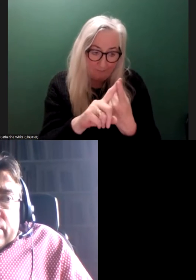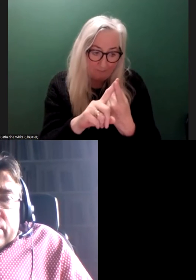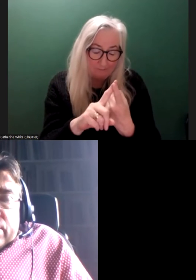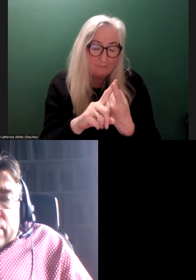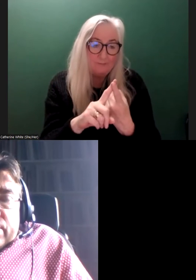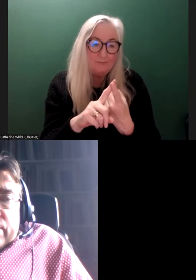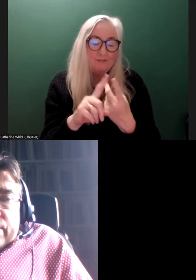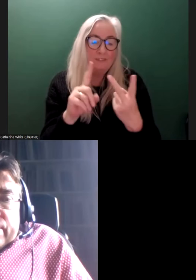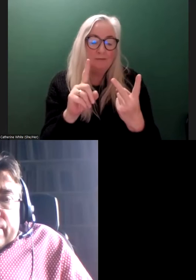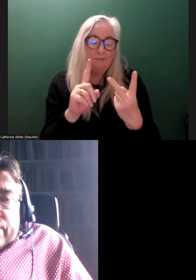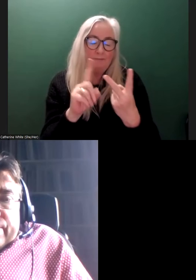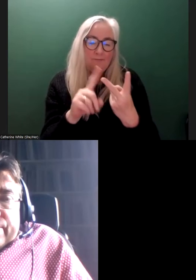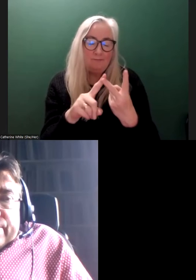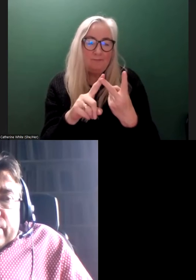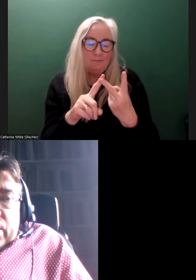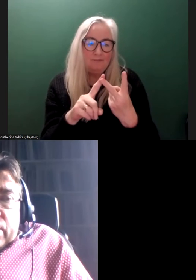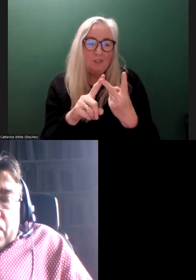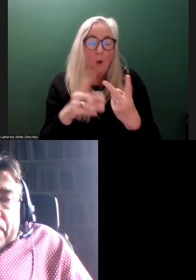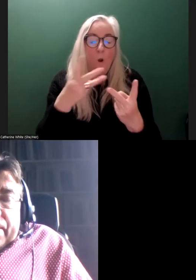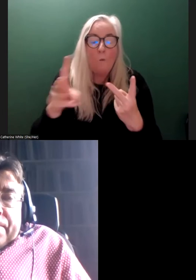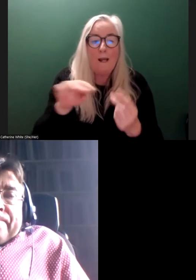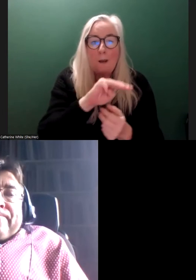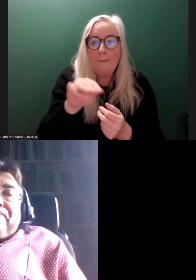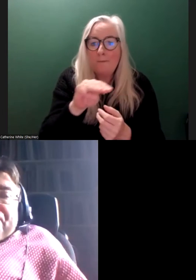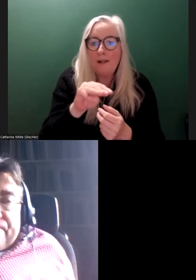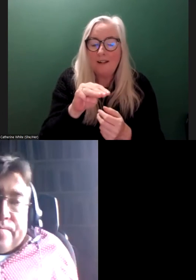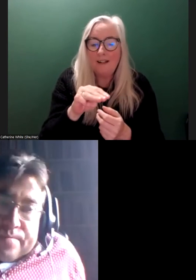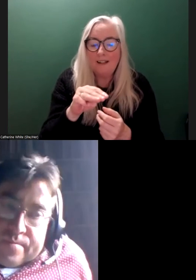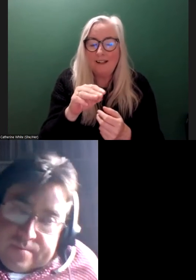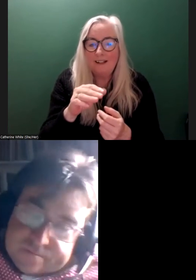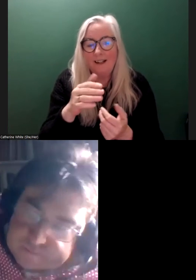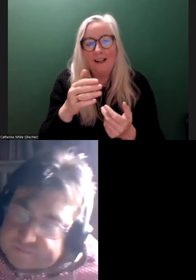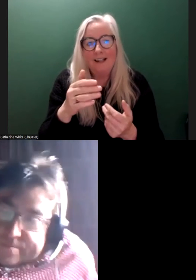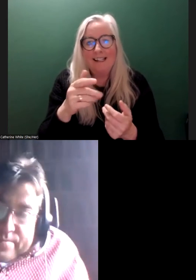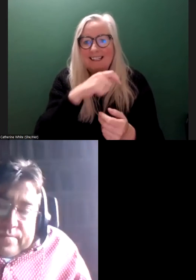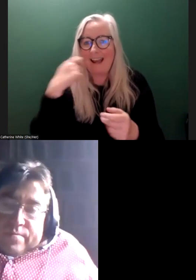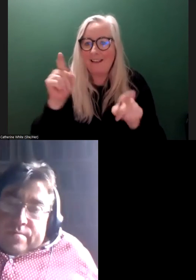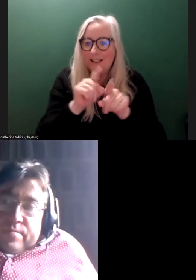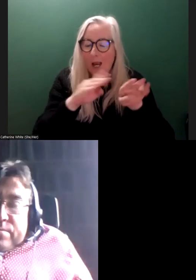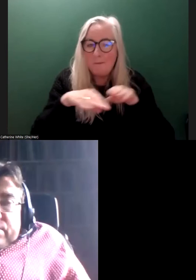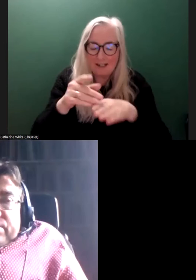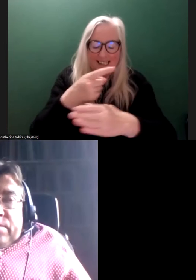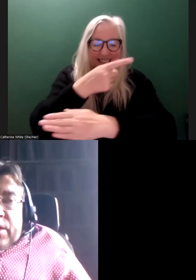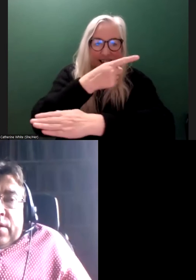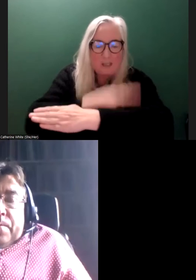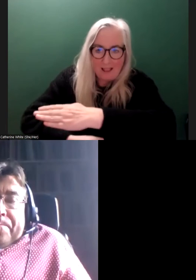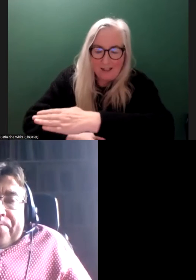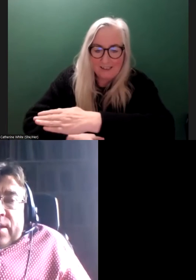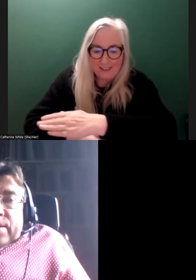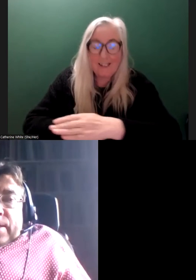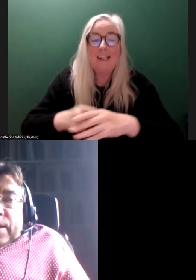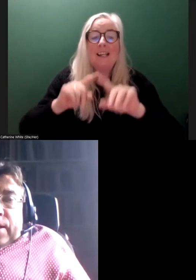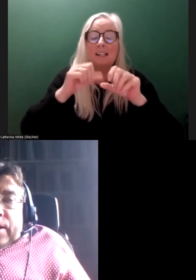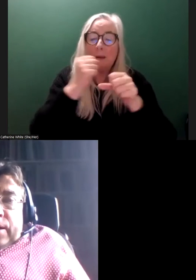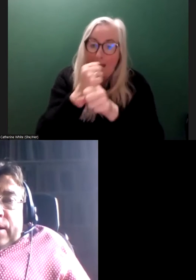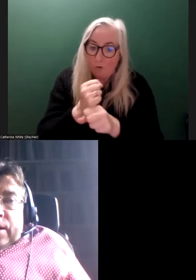I think, too, it's that when people are speaking from the same hem sheet, that disability is about rights